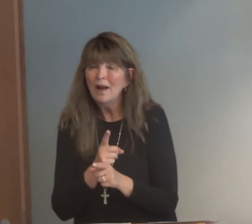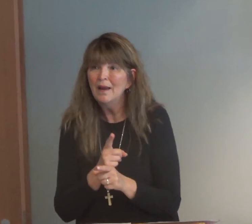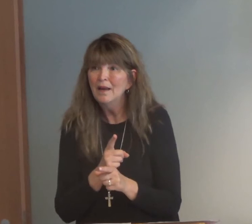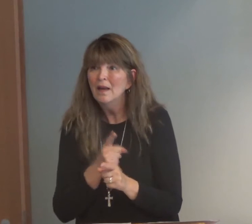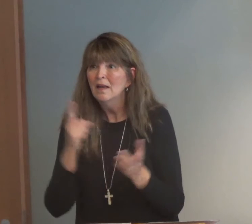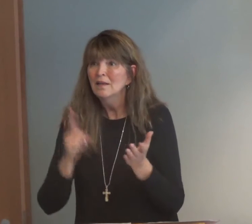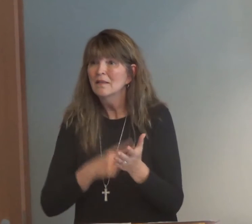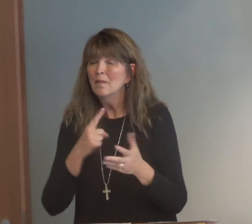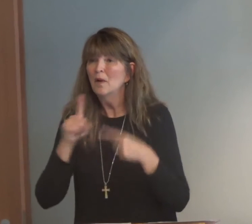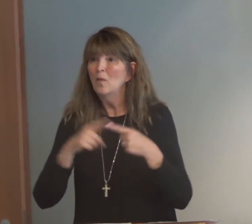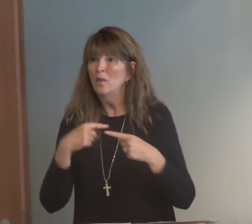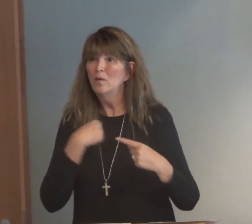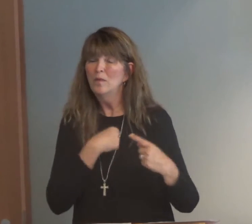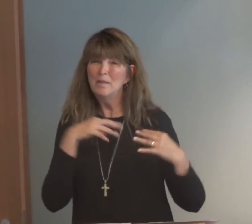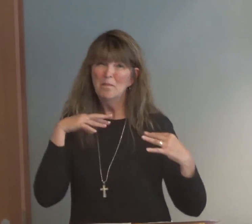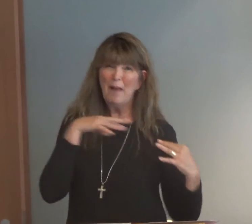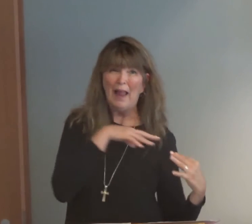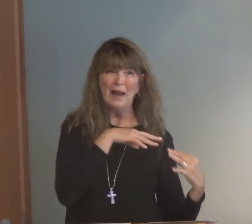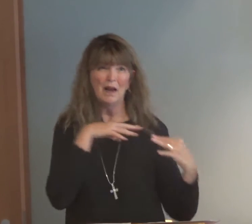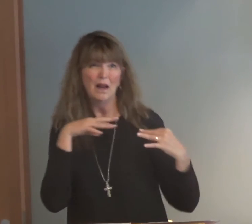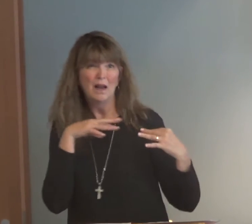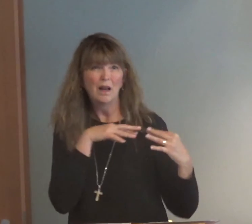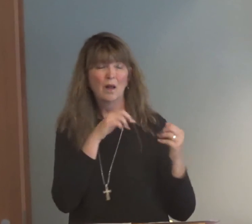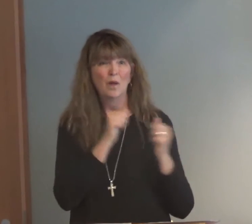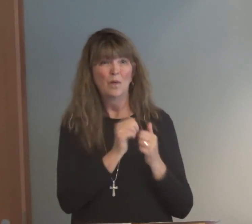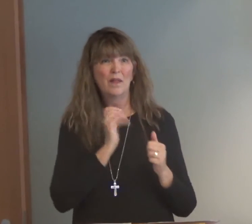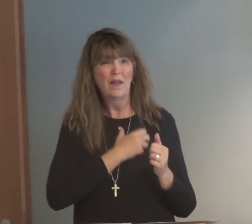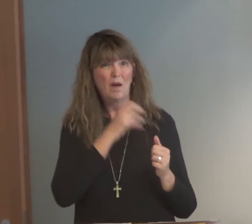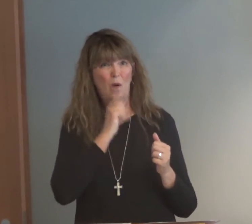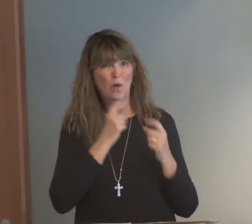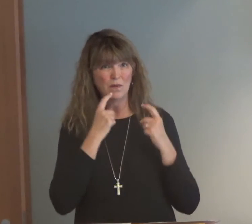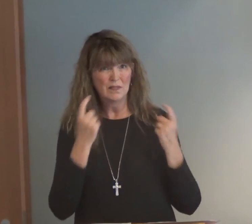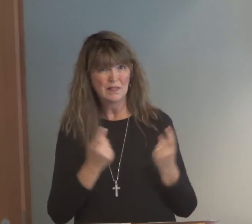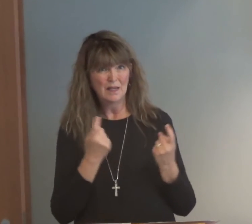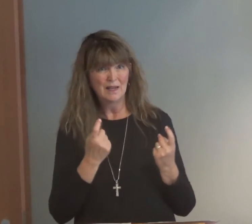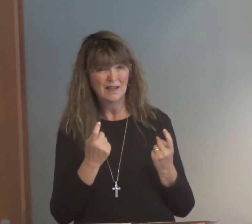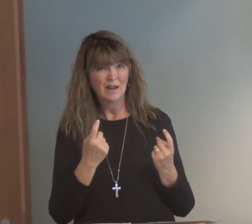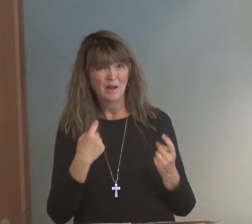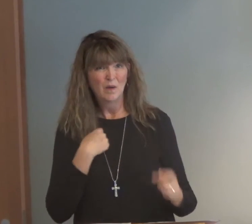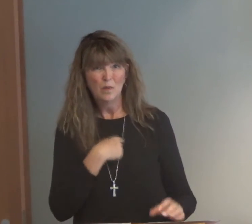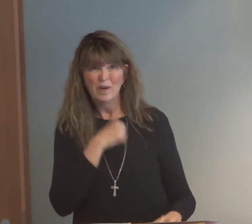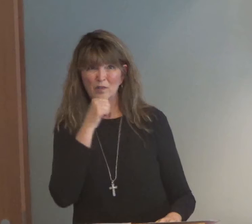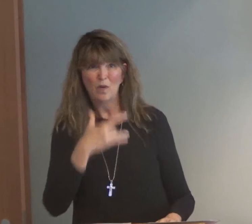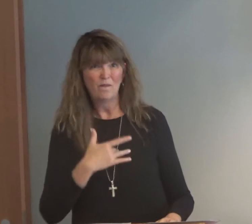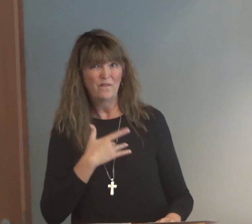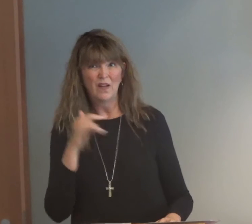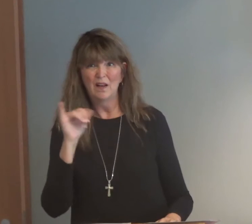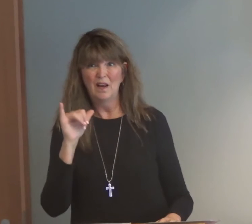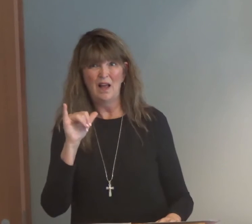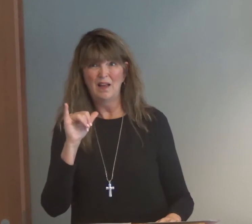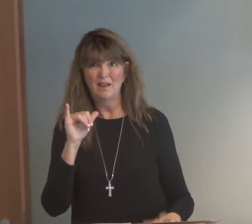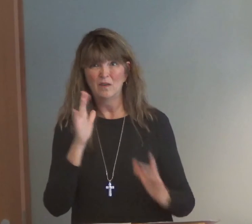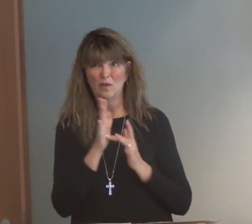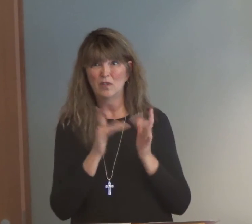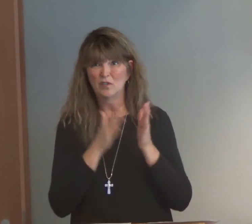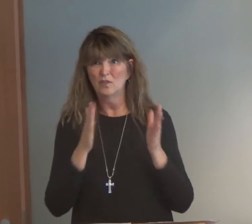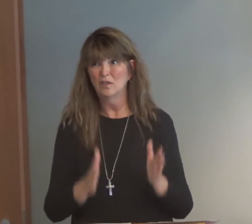we have this scripture. Because sometimes when we are struggling, we have this internal battle going on between our own simple